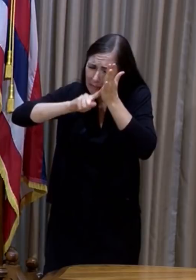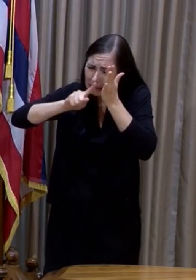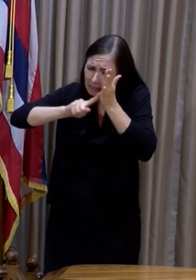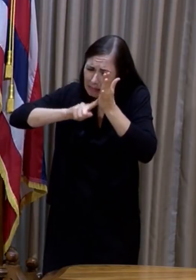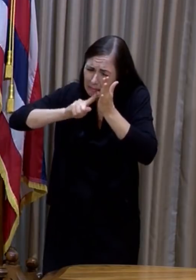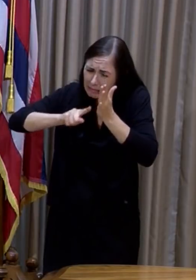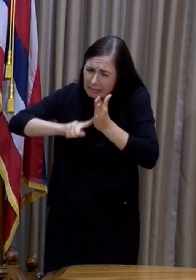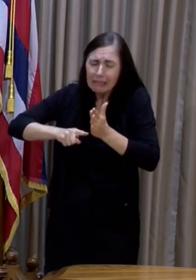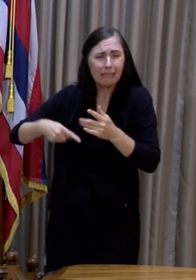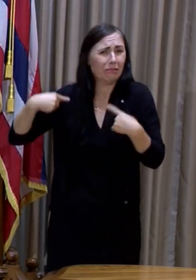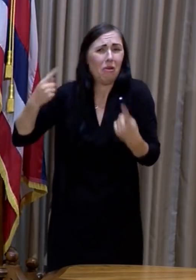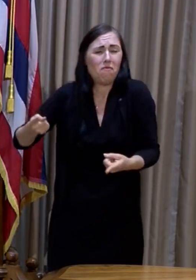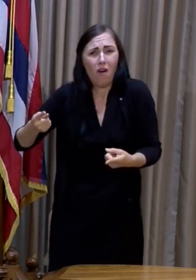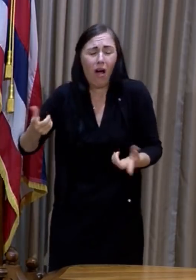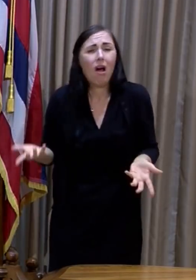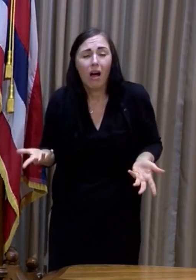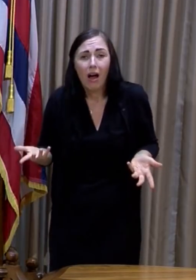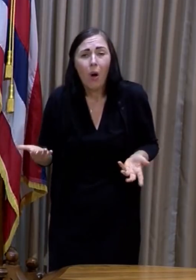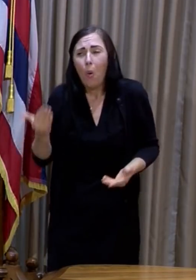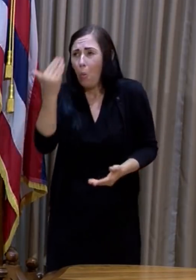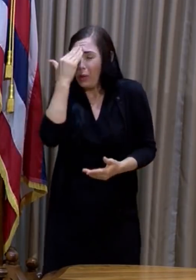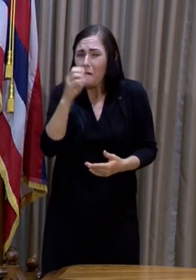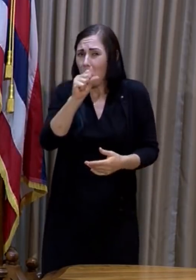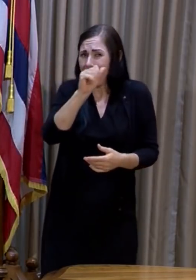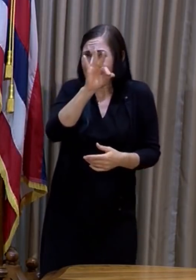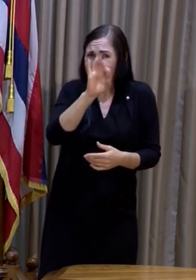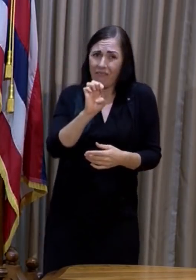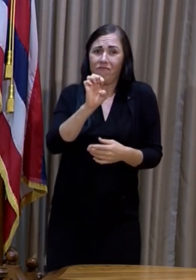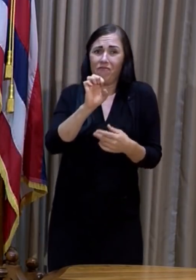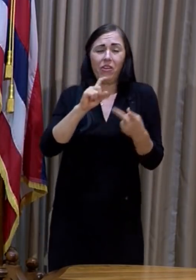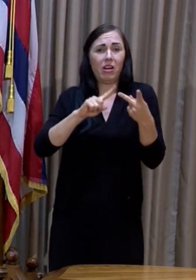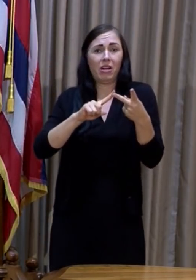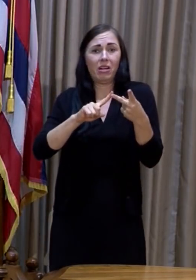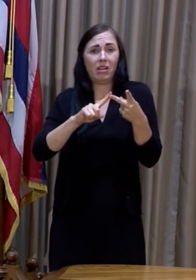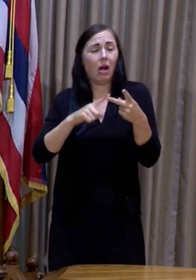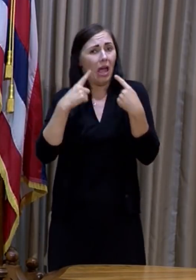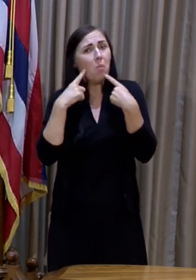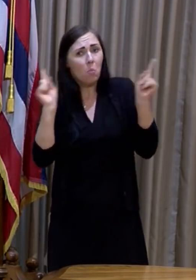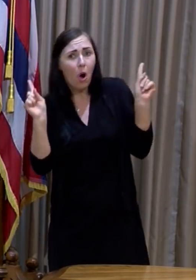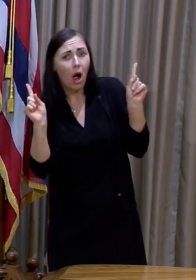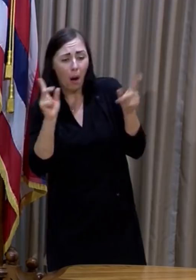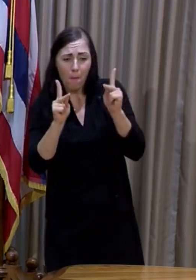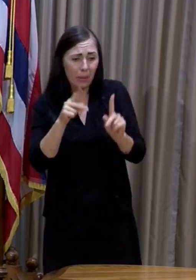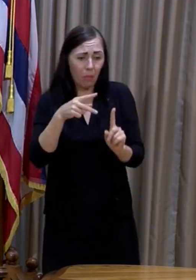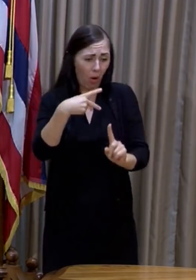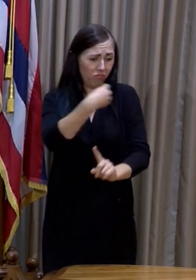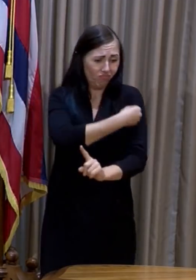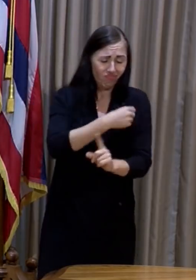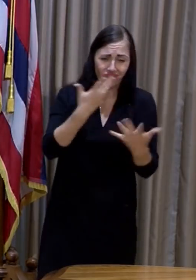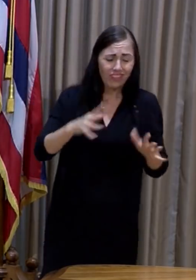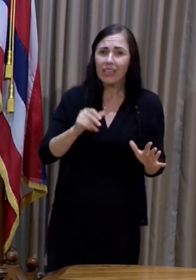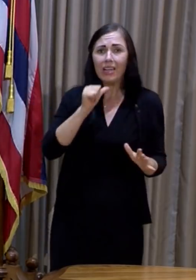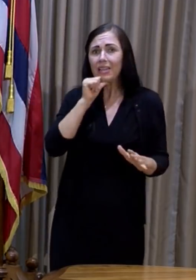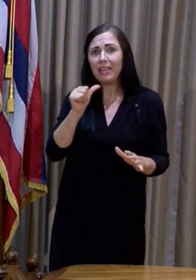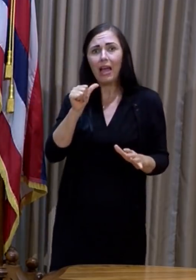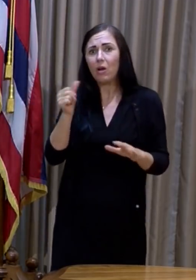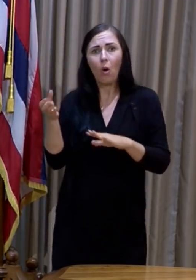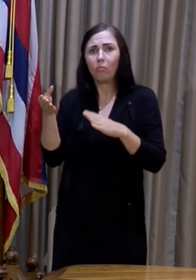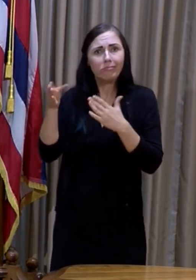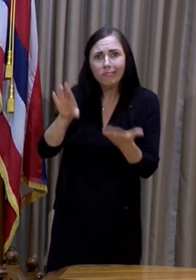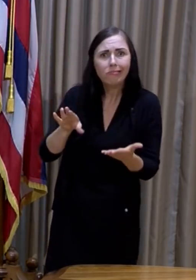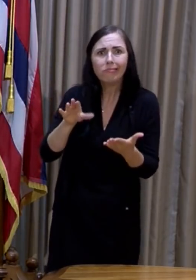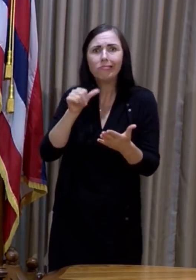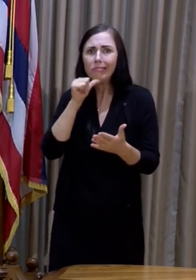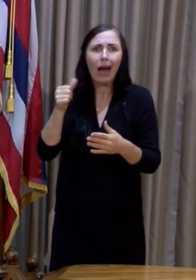We know it's safe, we know it works. It keeps people from severe illness, from hospitalization, from death. I mean, we know it works.